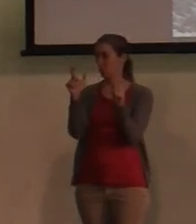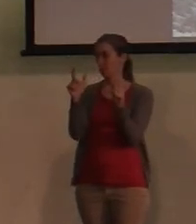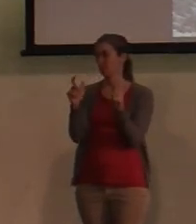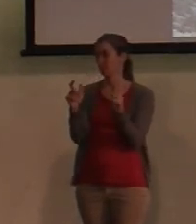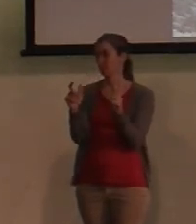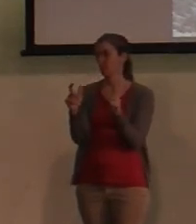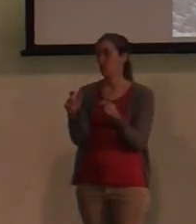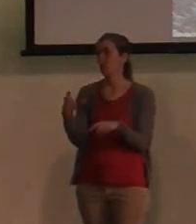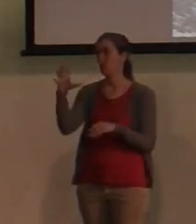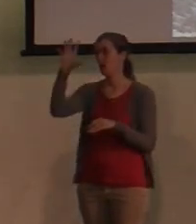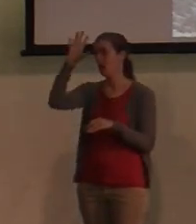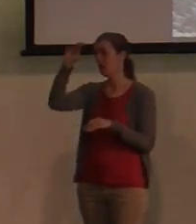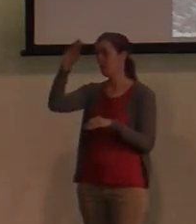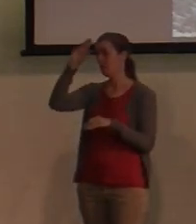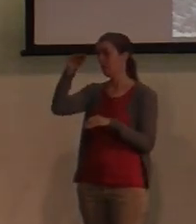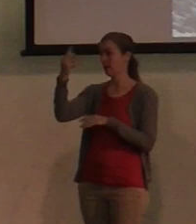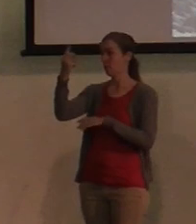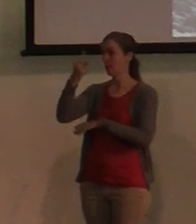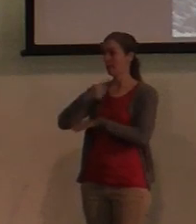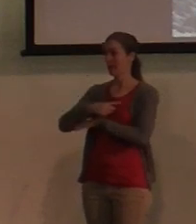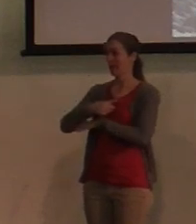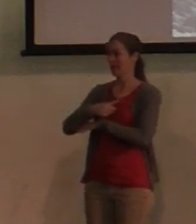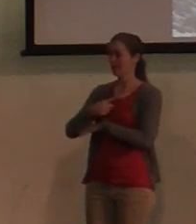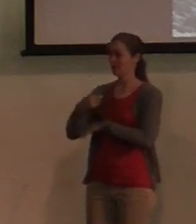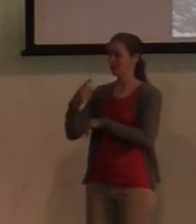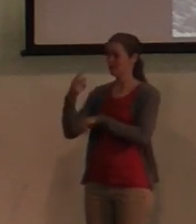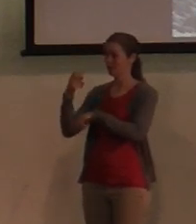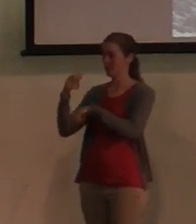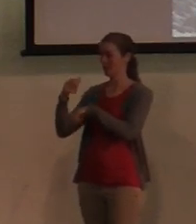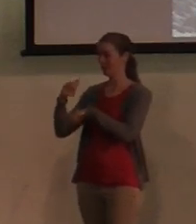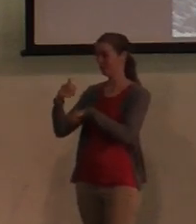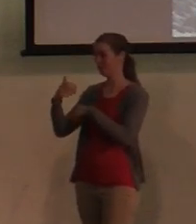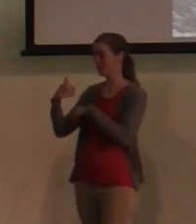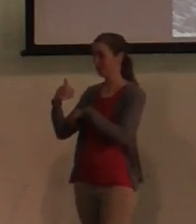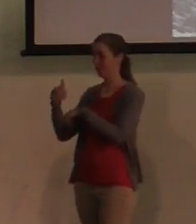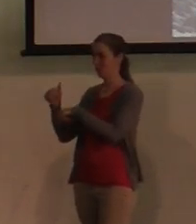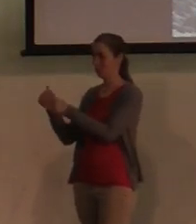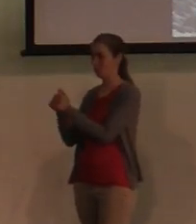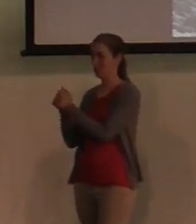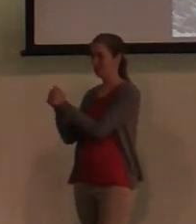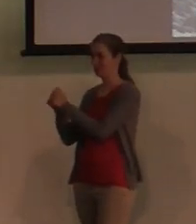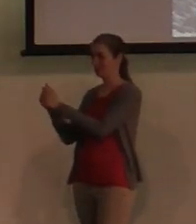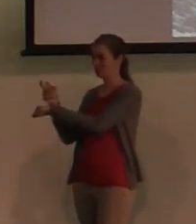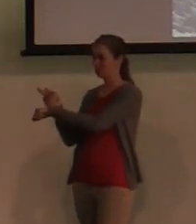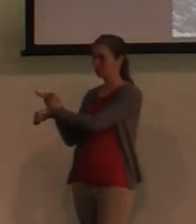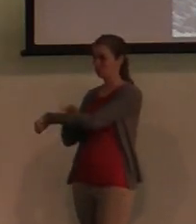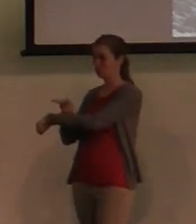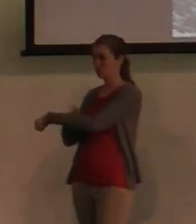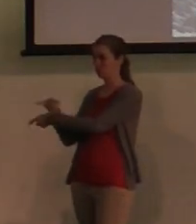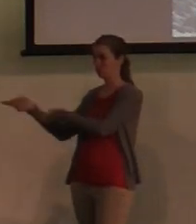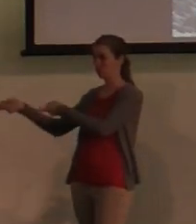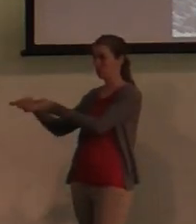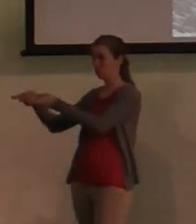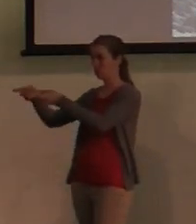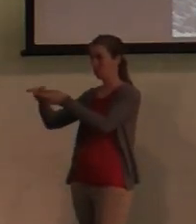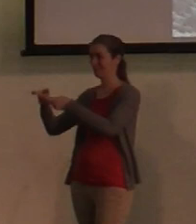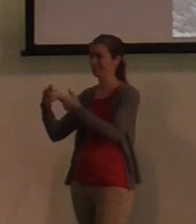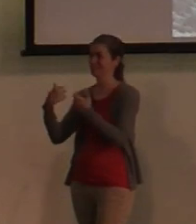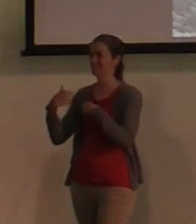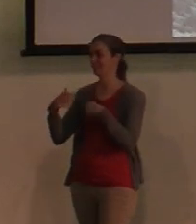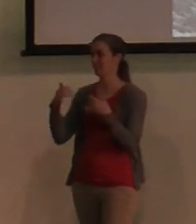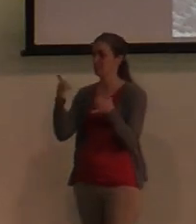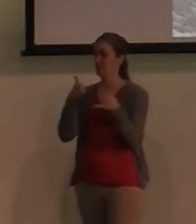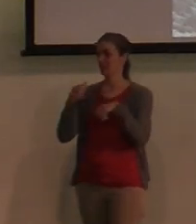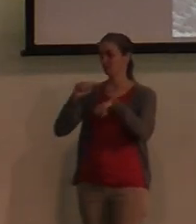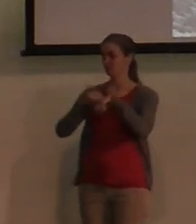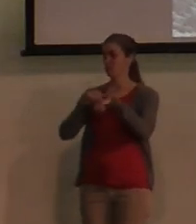is just throwing stones as he's herding sheep and he hears a crash. That doesn't sound like a normal crash. And he goes in and he finds these